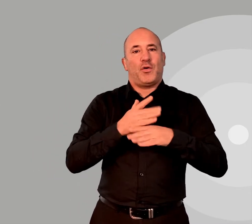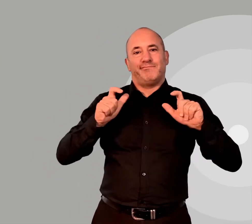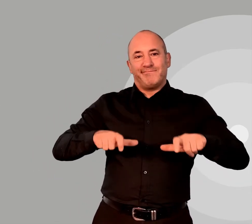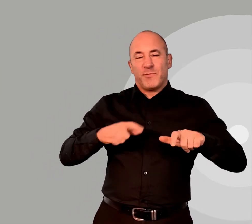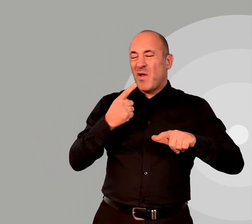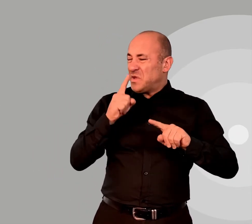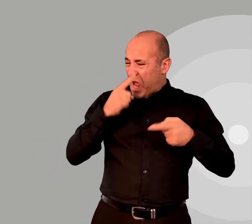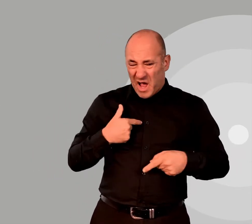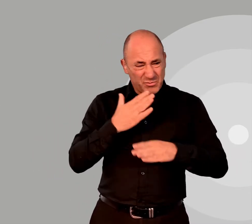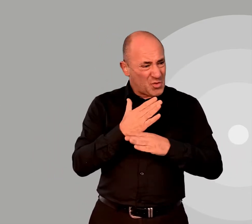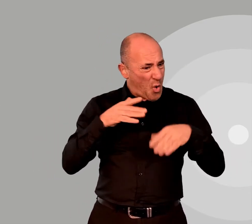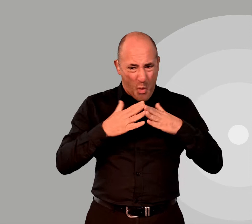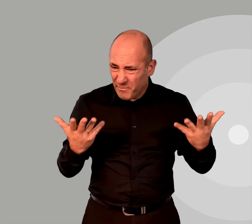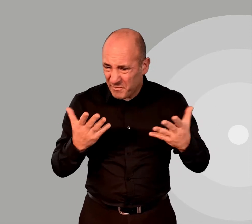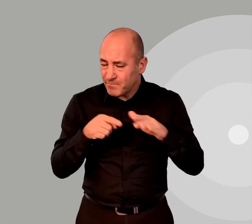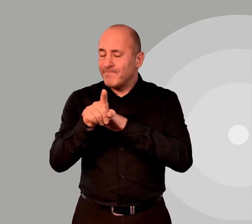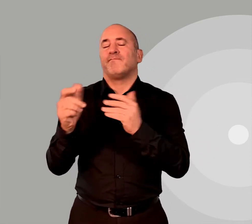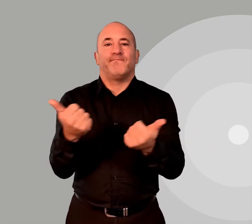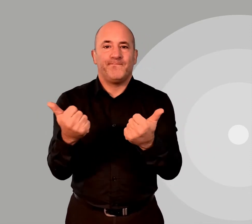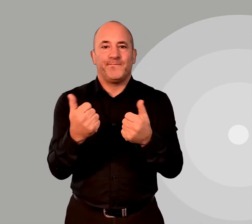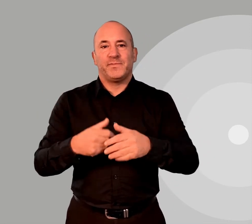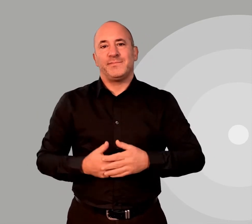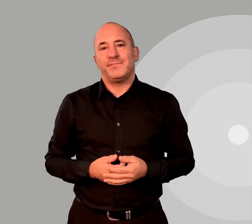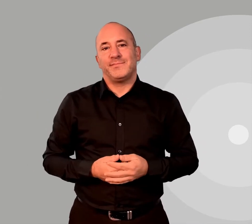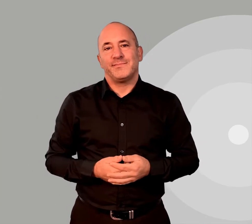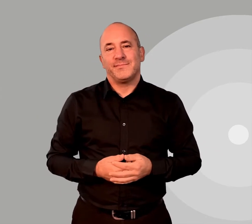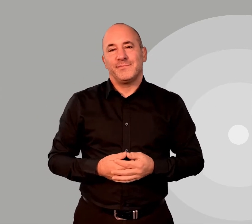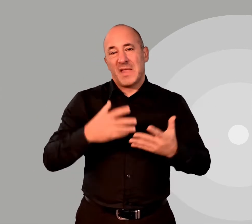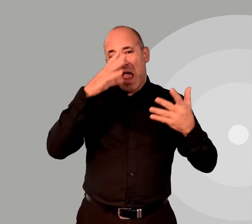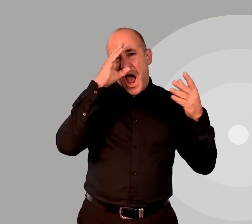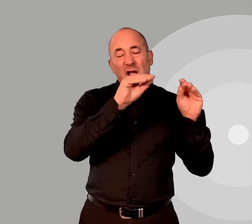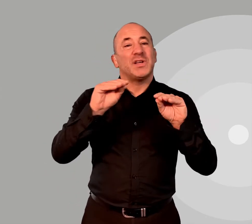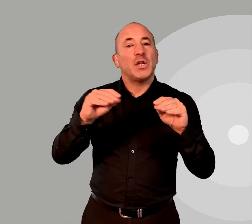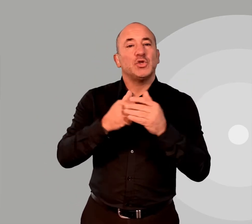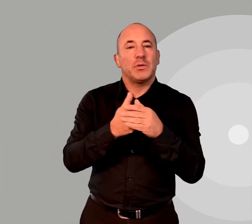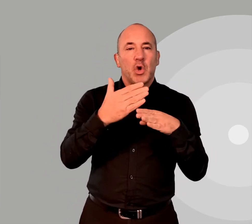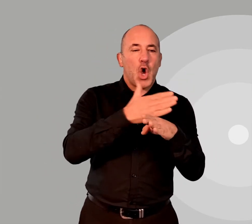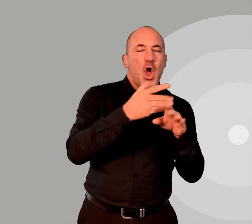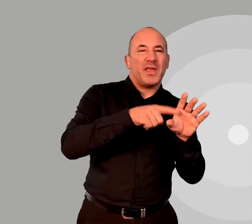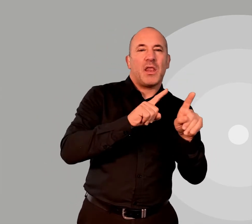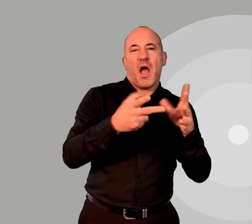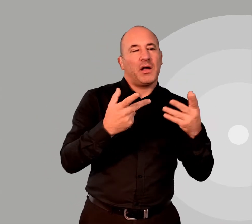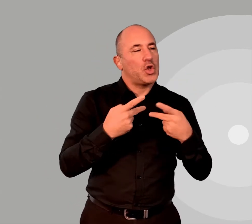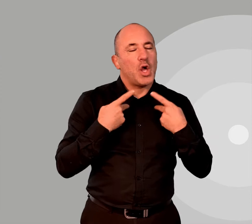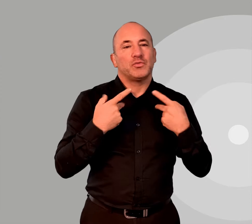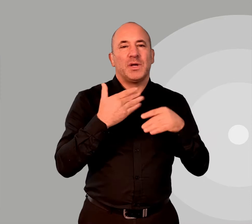unless they are unable to do so. Education. Early years settings, schools,